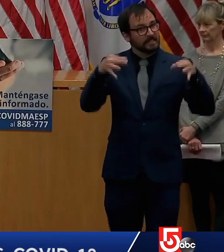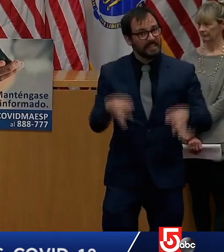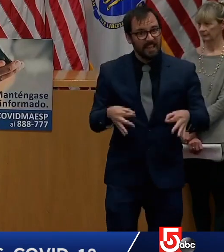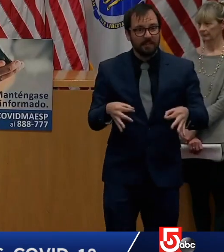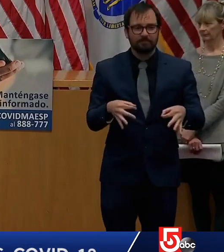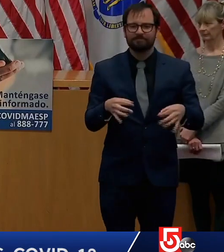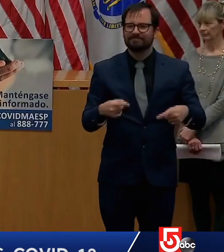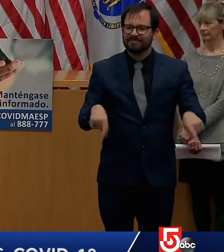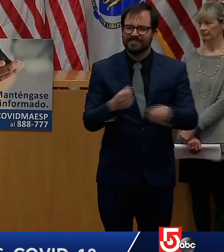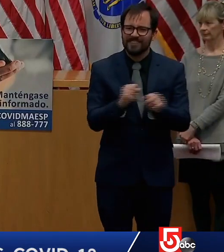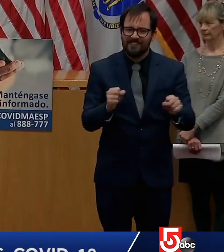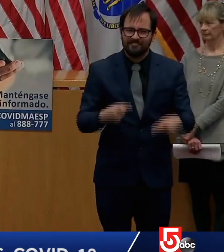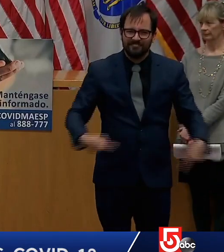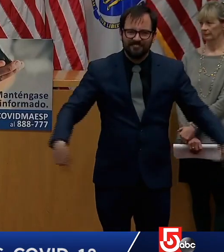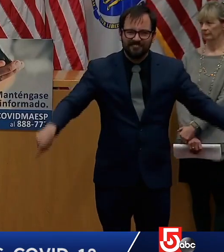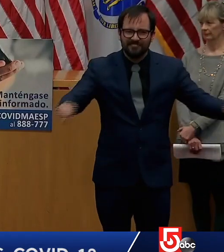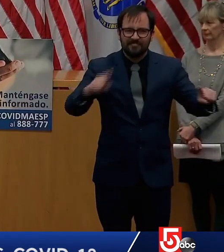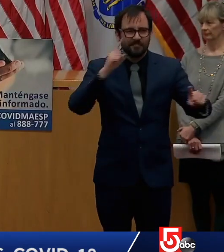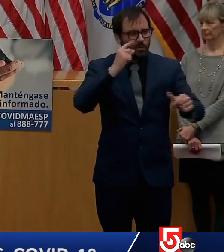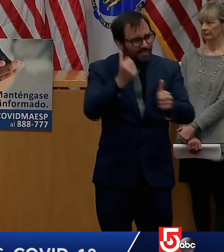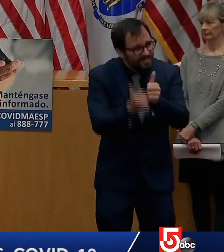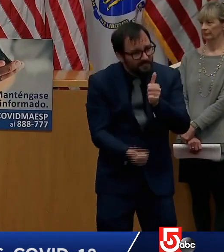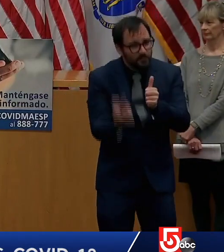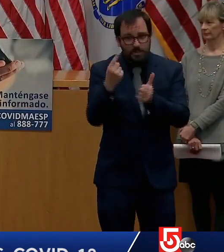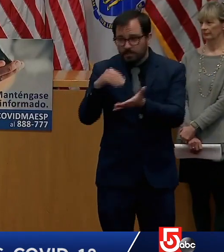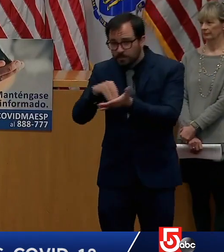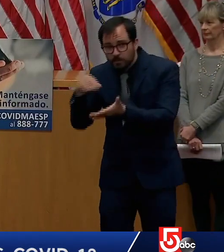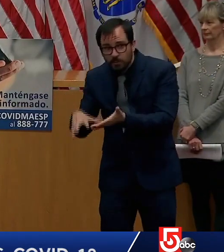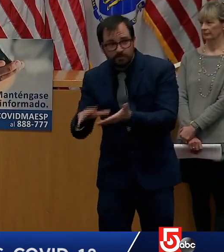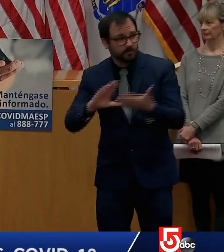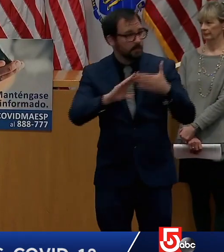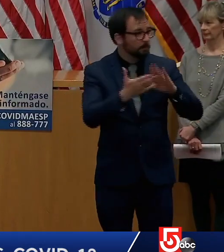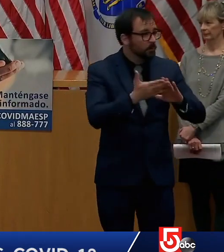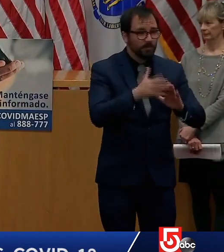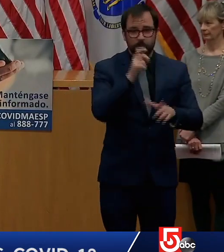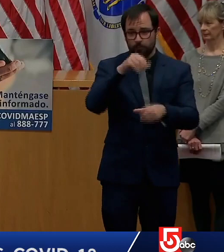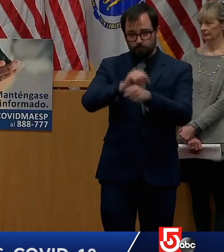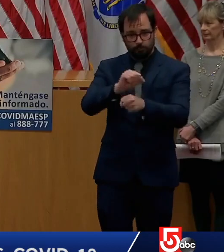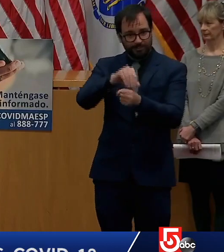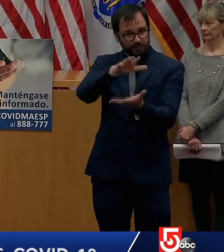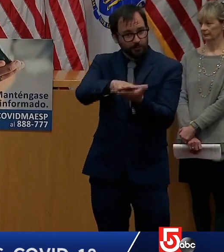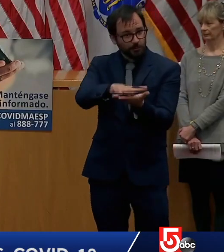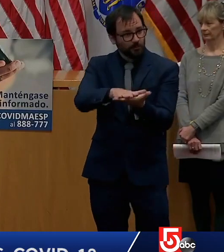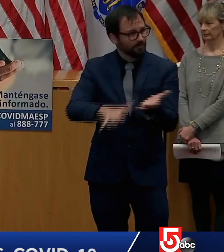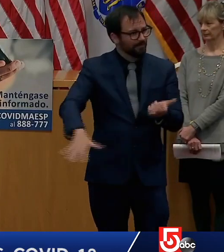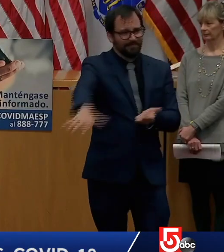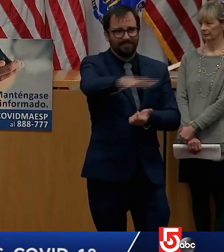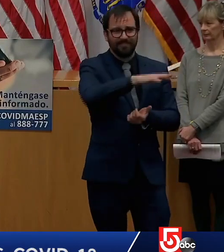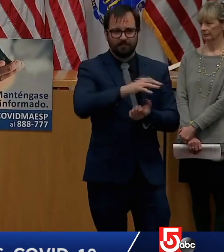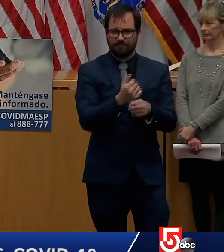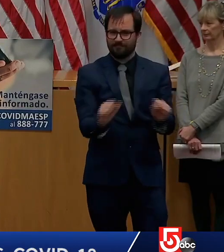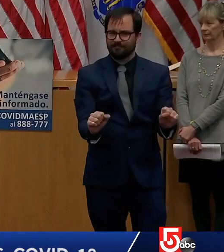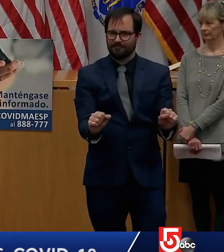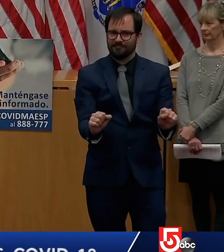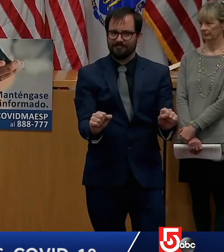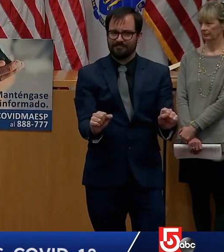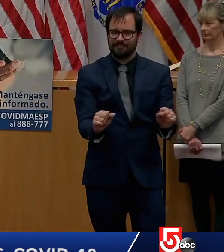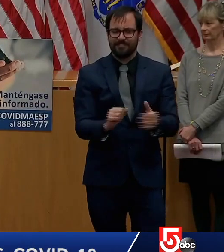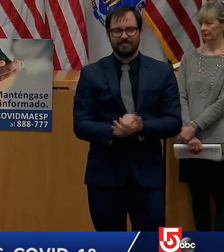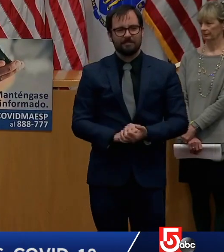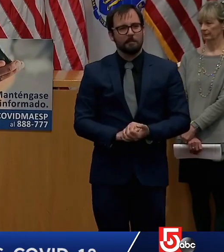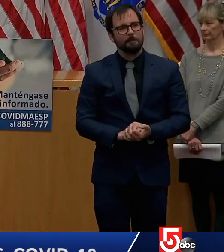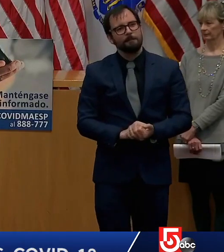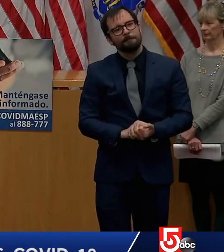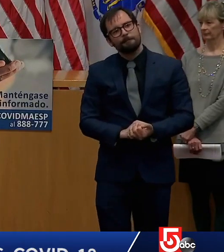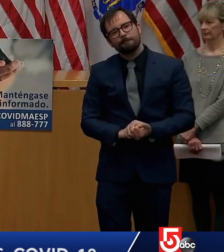who make up the workforce that enter the schools and the classrooms all across our commonwealth and while